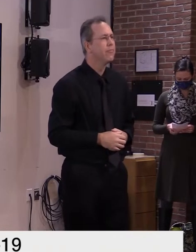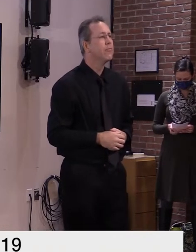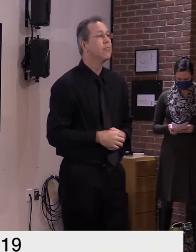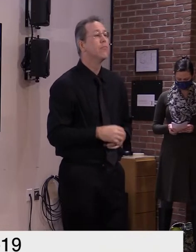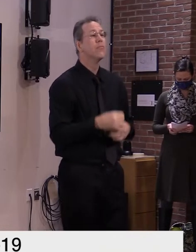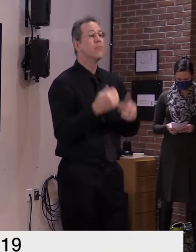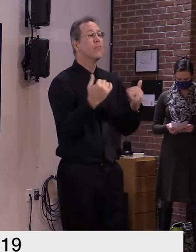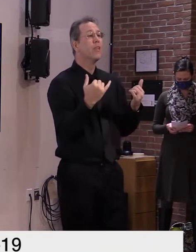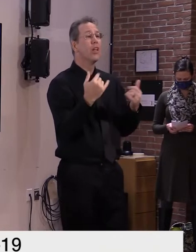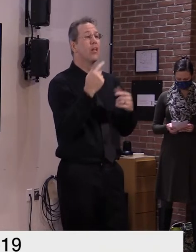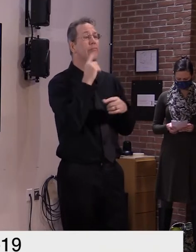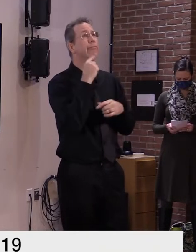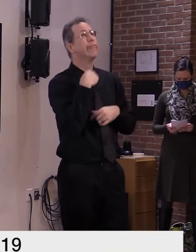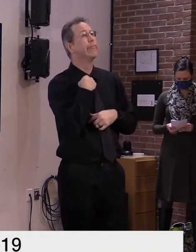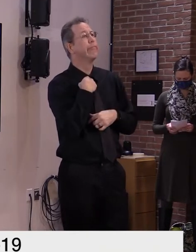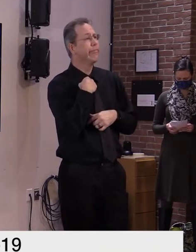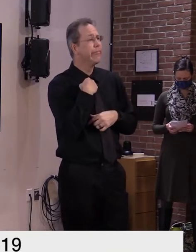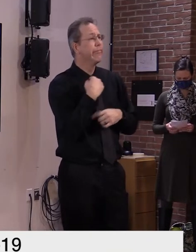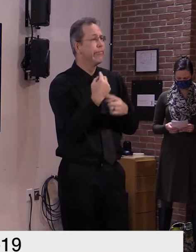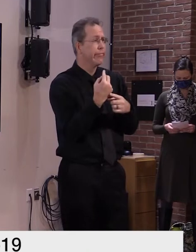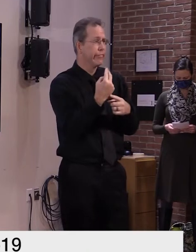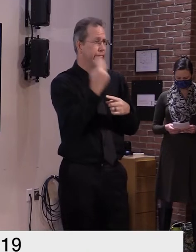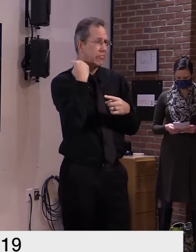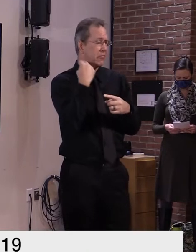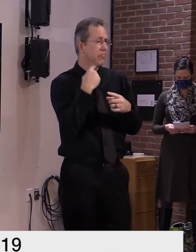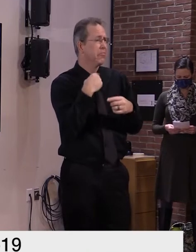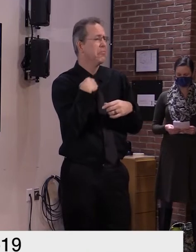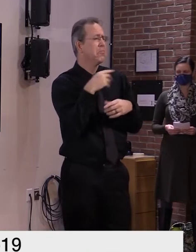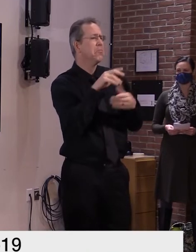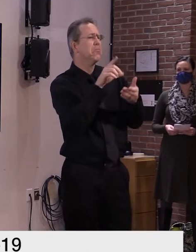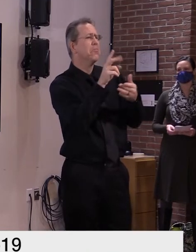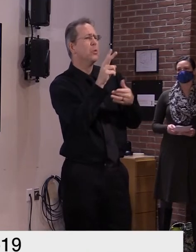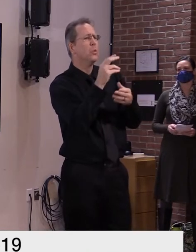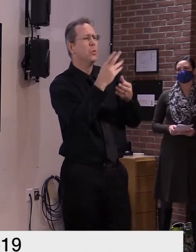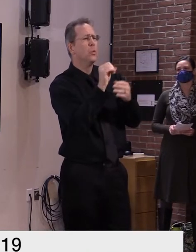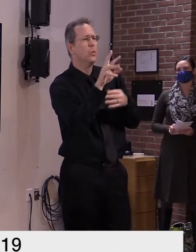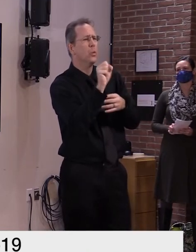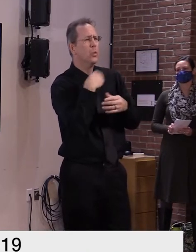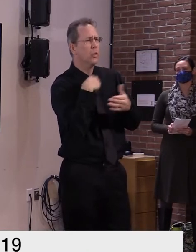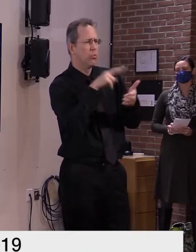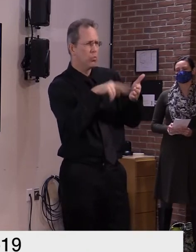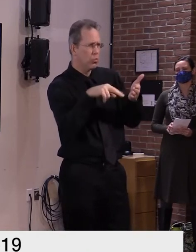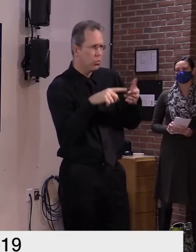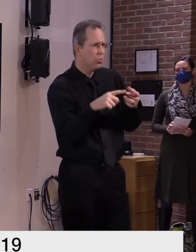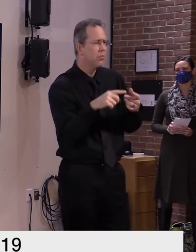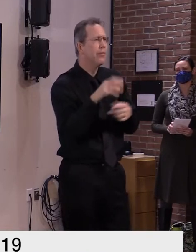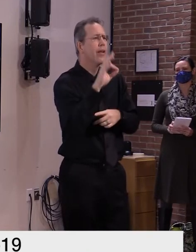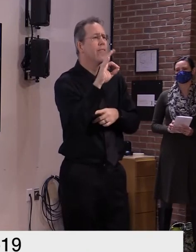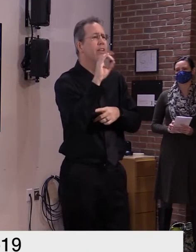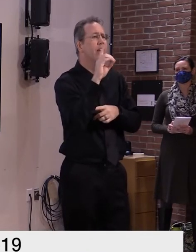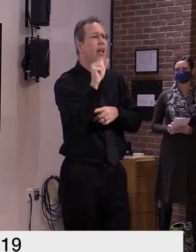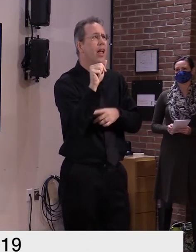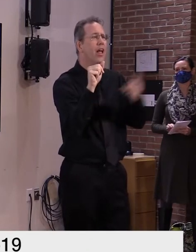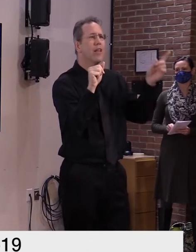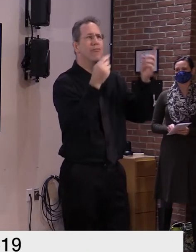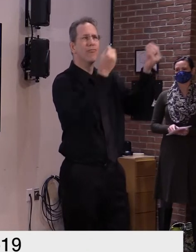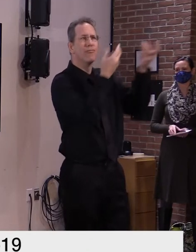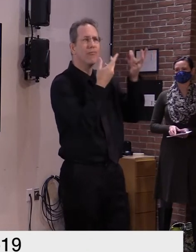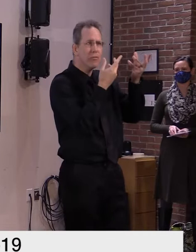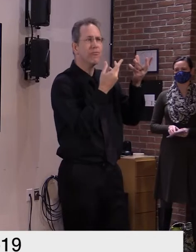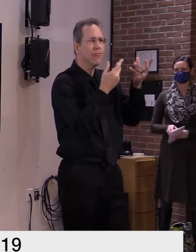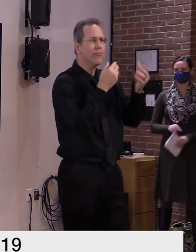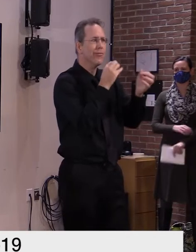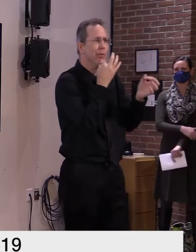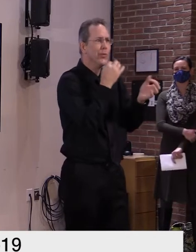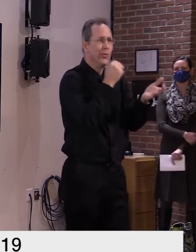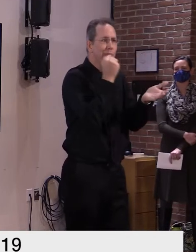pieces of news first the fda advisory panel recommended approval of pfizer's coveted vaccine for emergency use